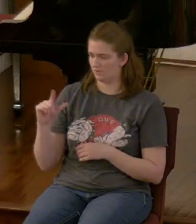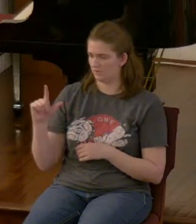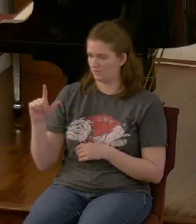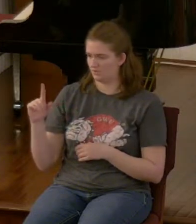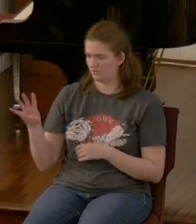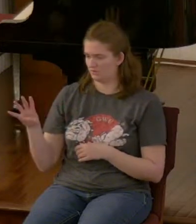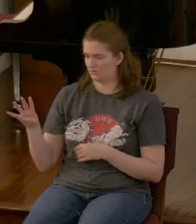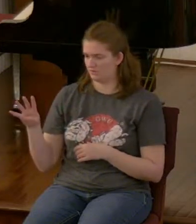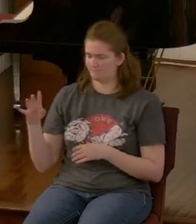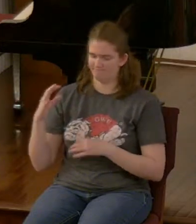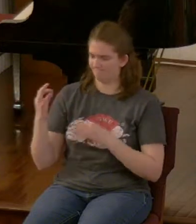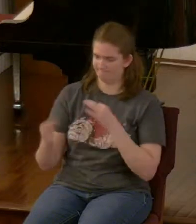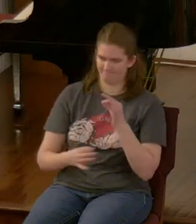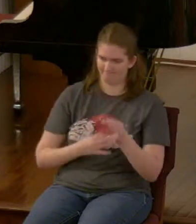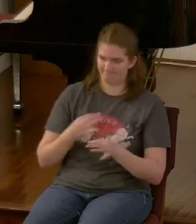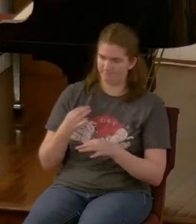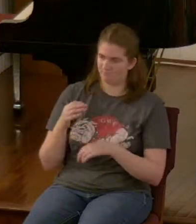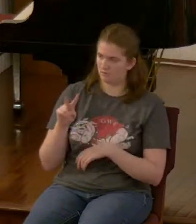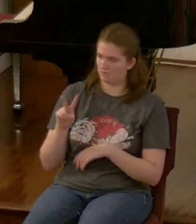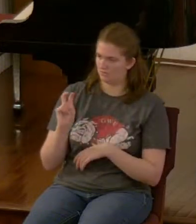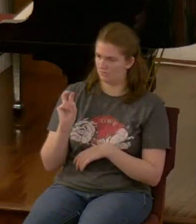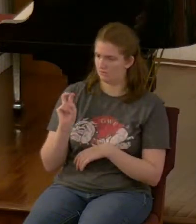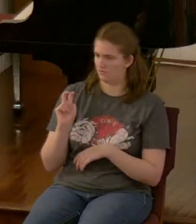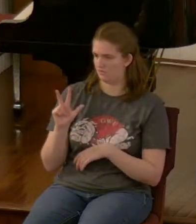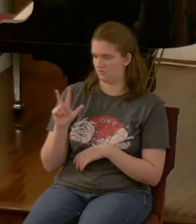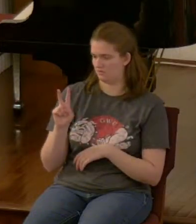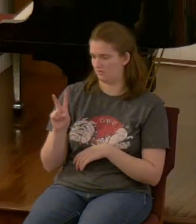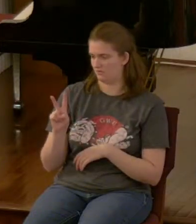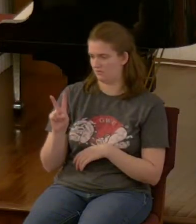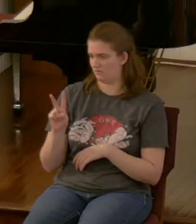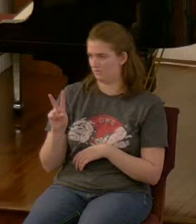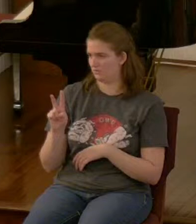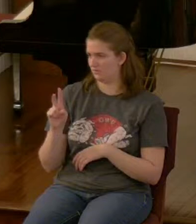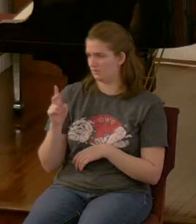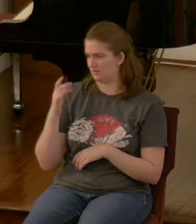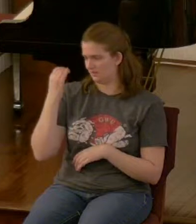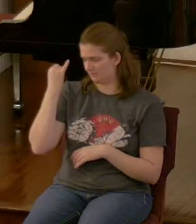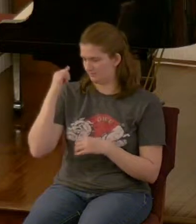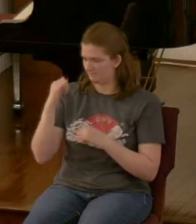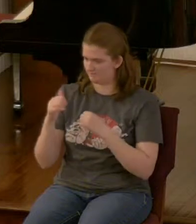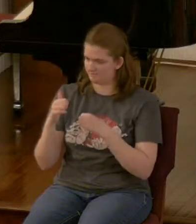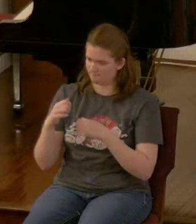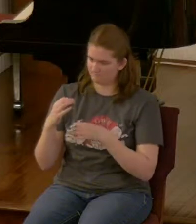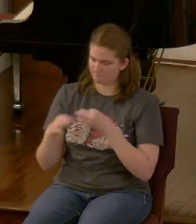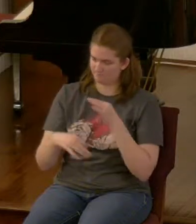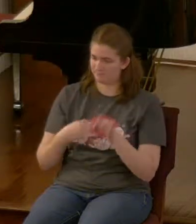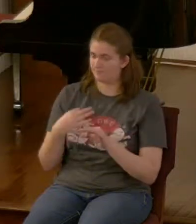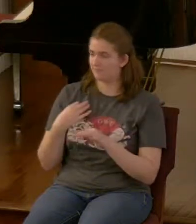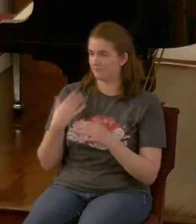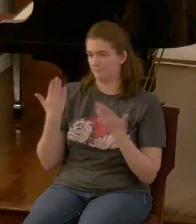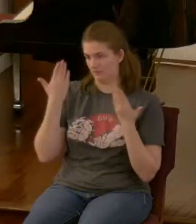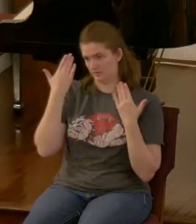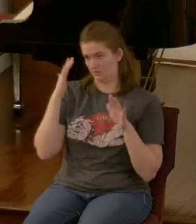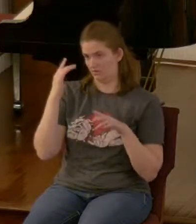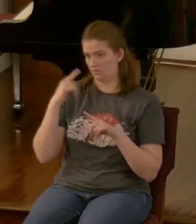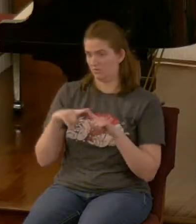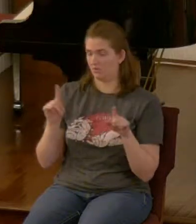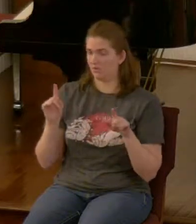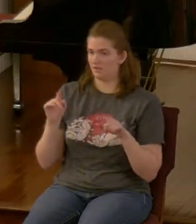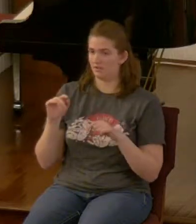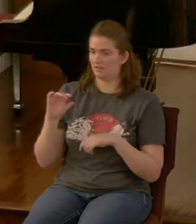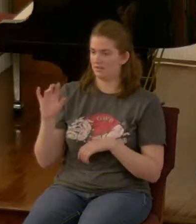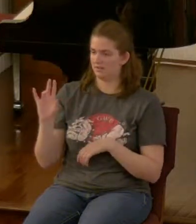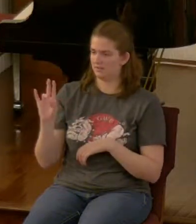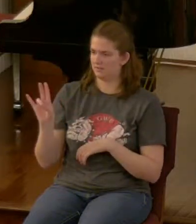changing time and place but check this out I didn't know this but Seventh-day Adventists have historically